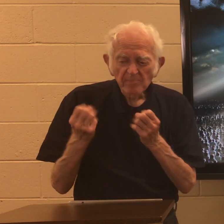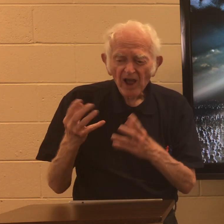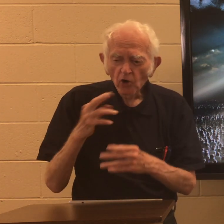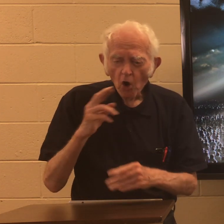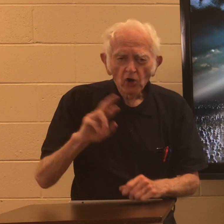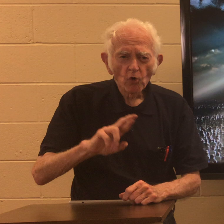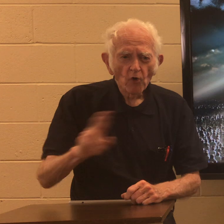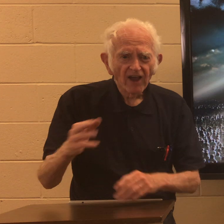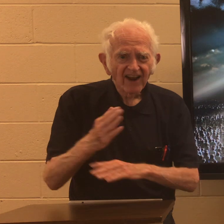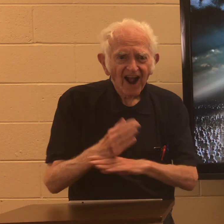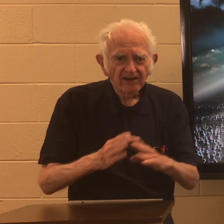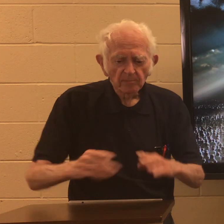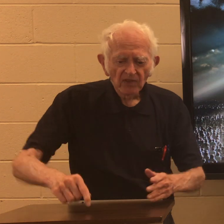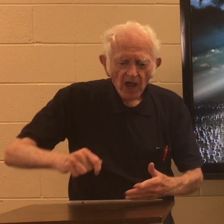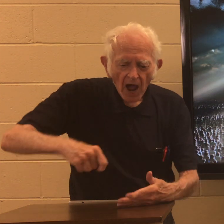But many are right-handed.